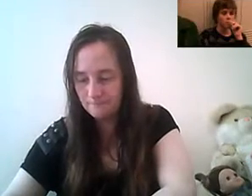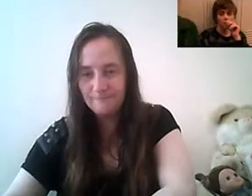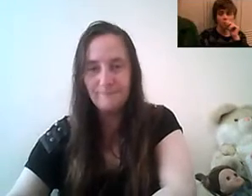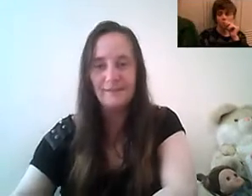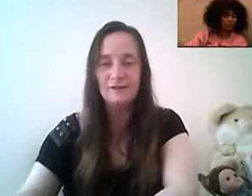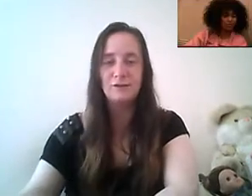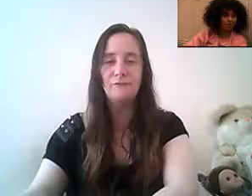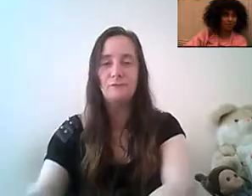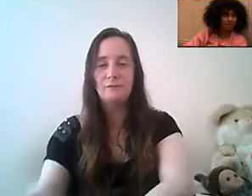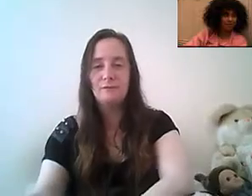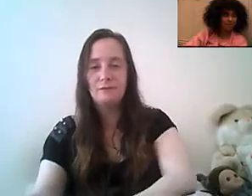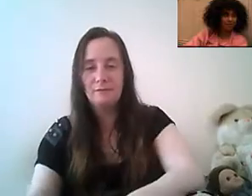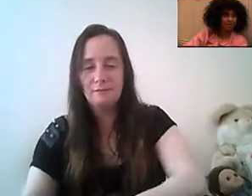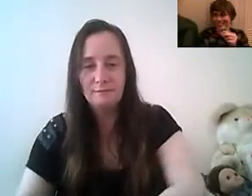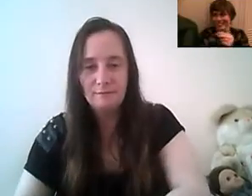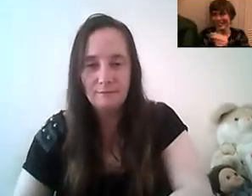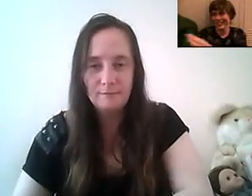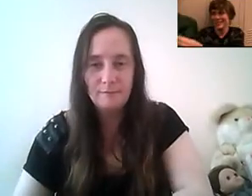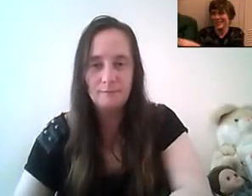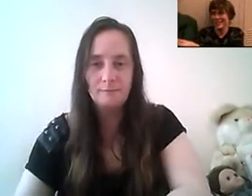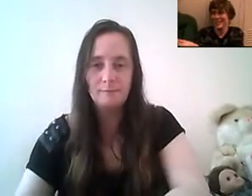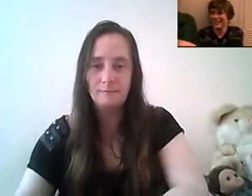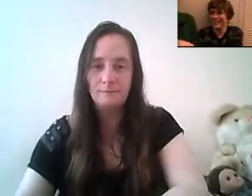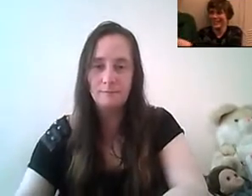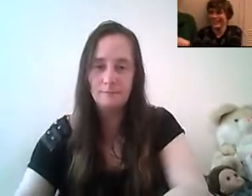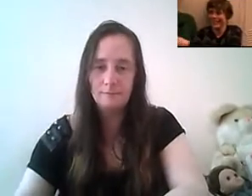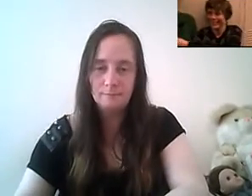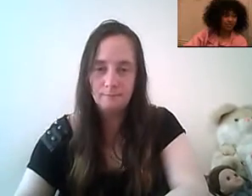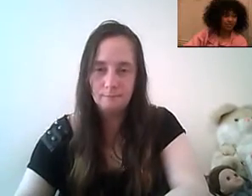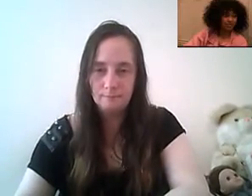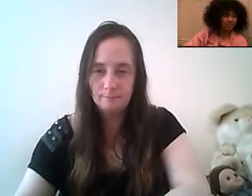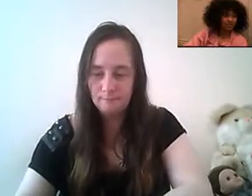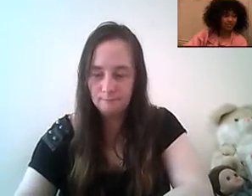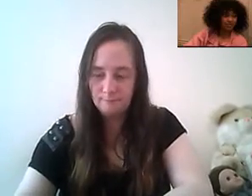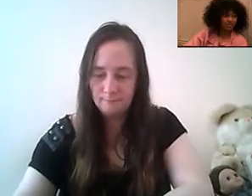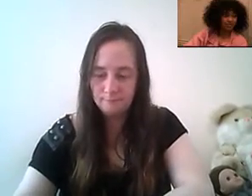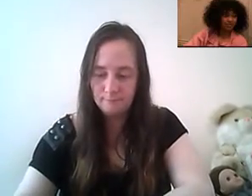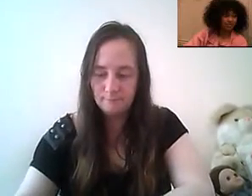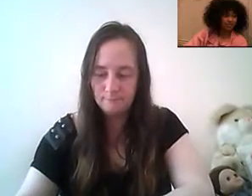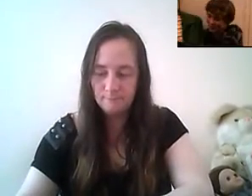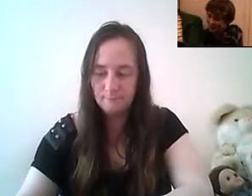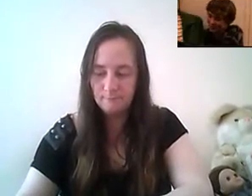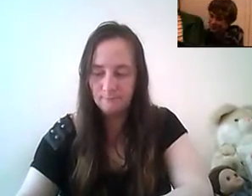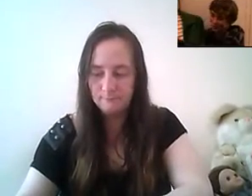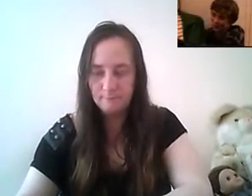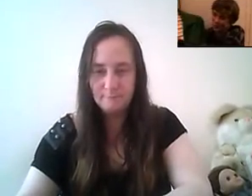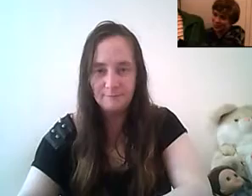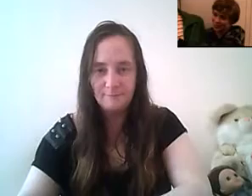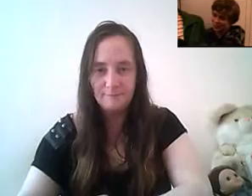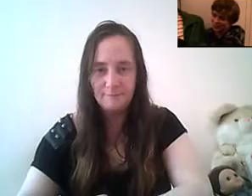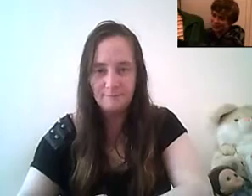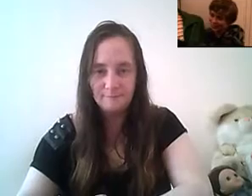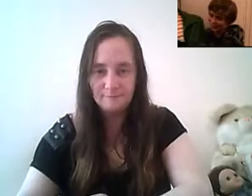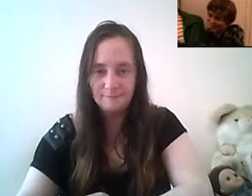that's not that's oh come on dina everyone's doing it don't you want to be cool like me instead